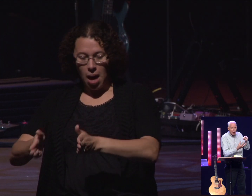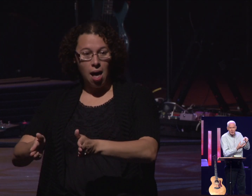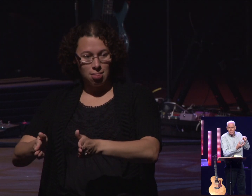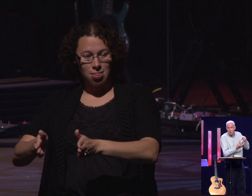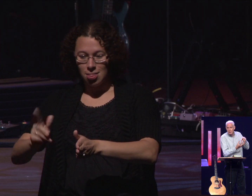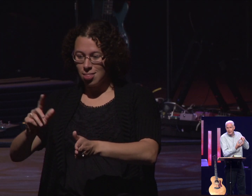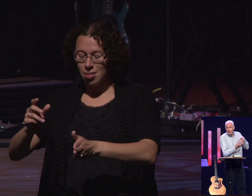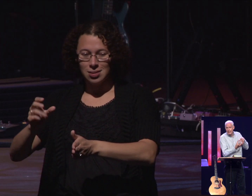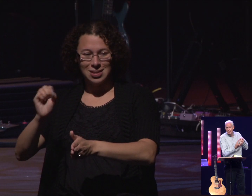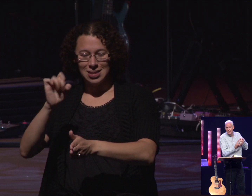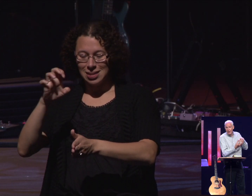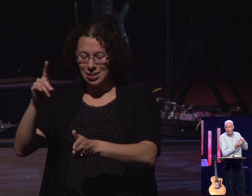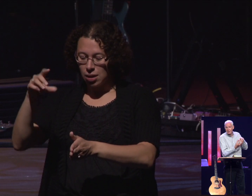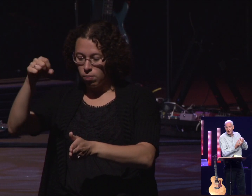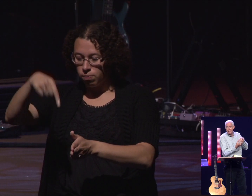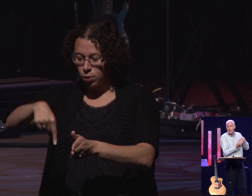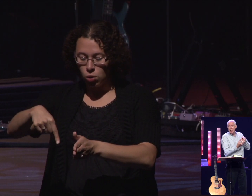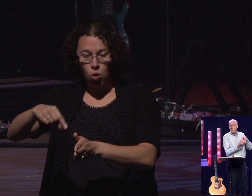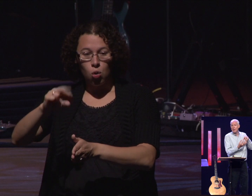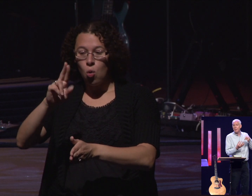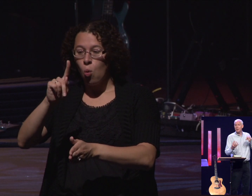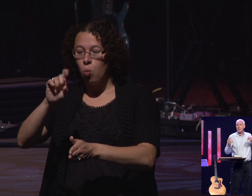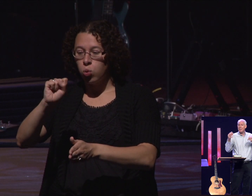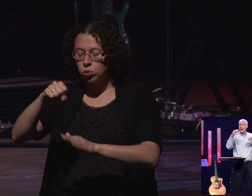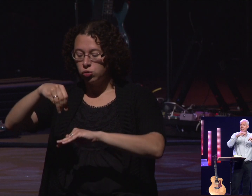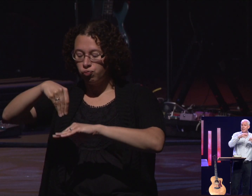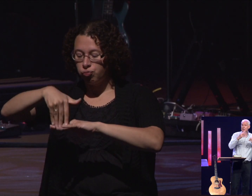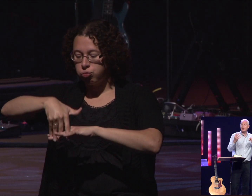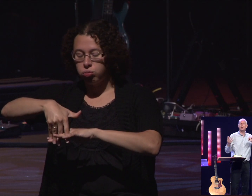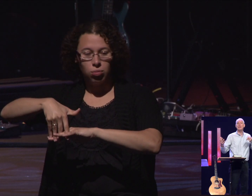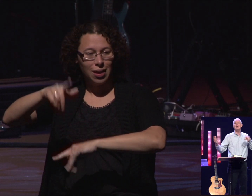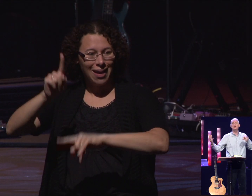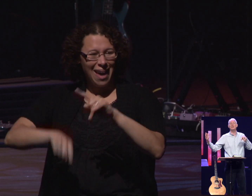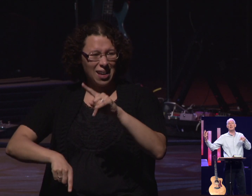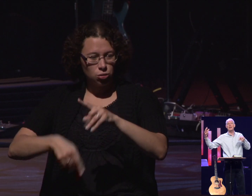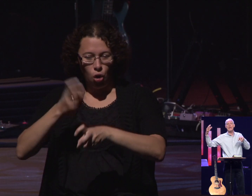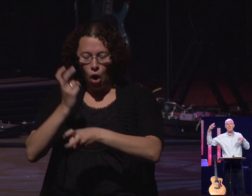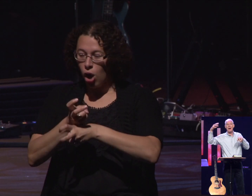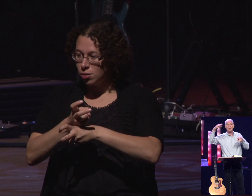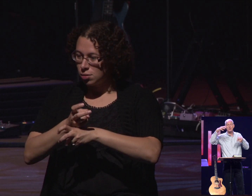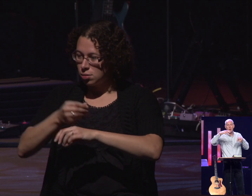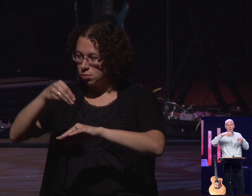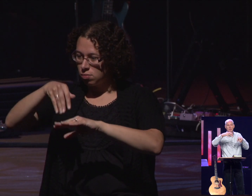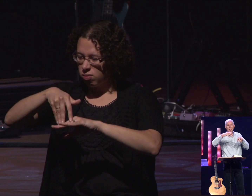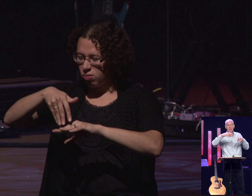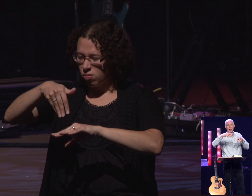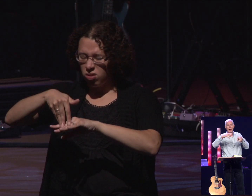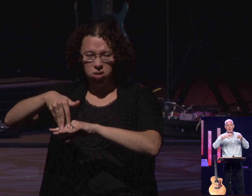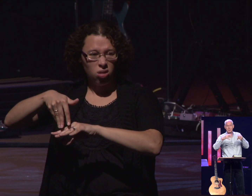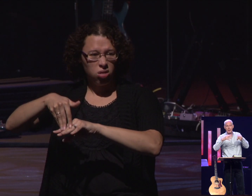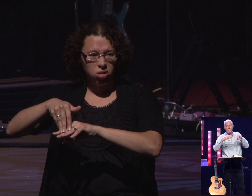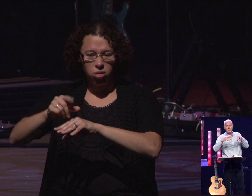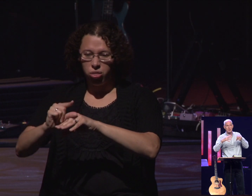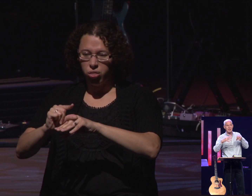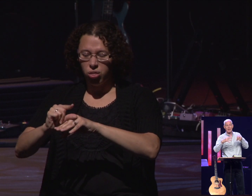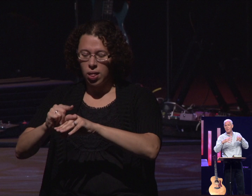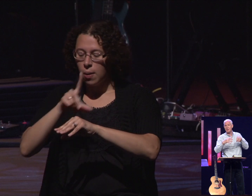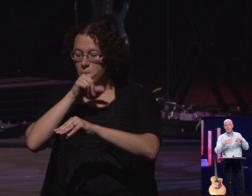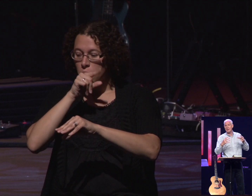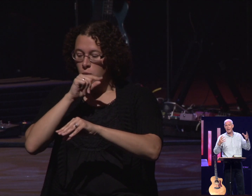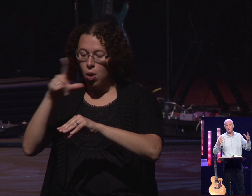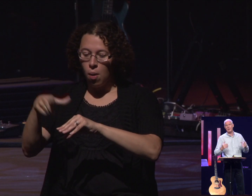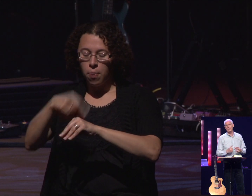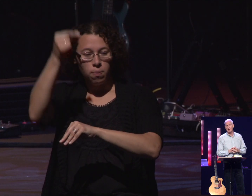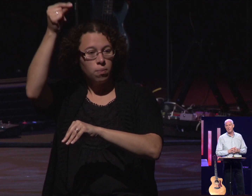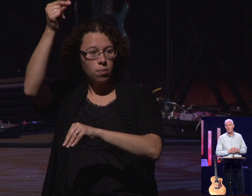couldn't grow its roots very deep at all. And it says, when the birds came out and ate some of those seeds, and the sun came out and scorched it, and those plants with the shallow